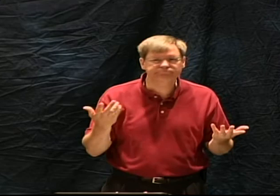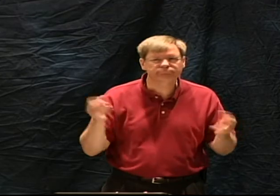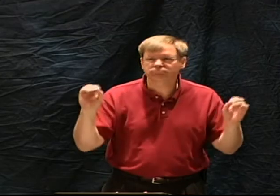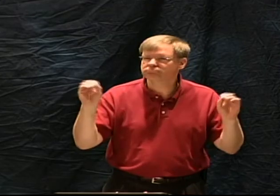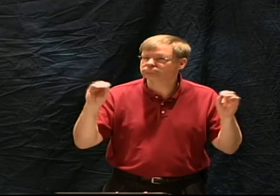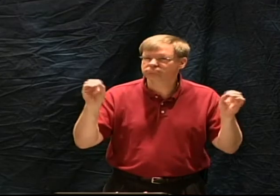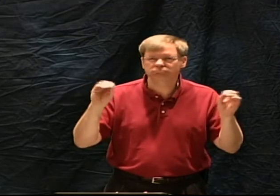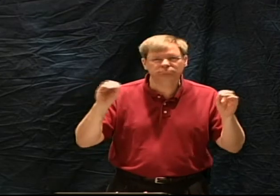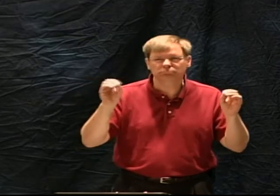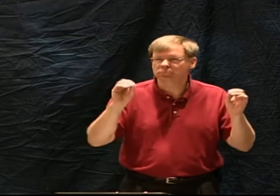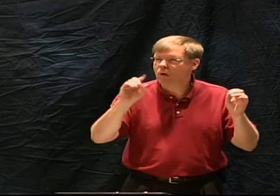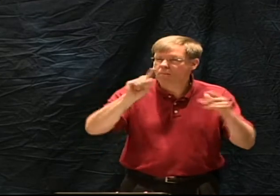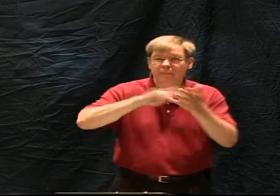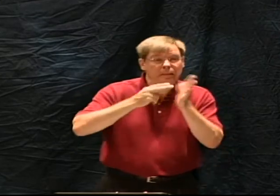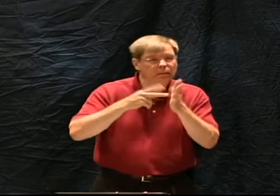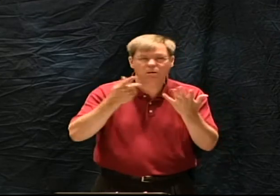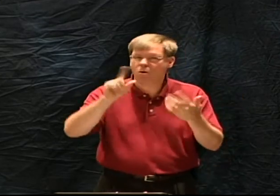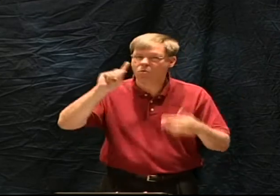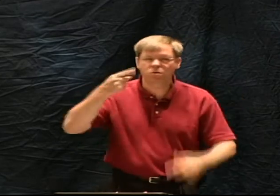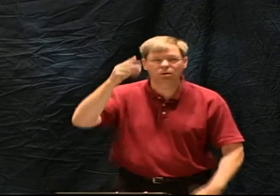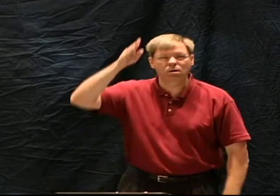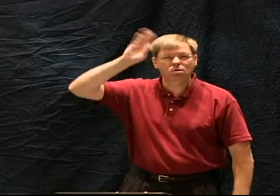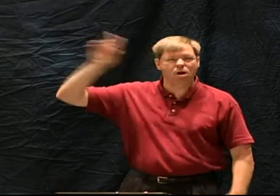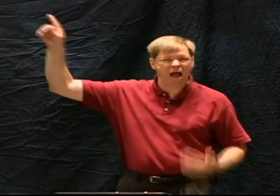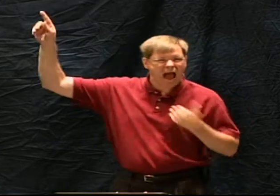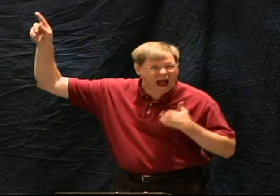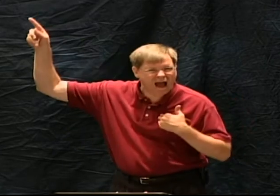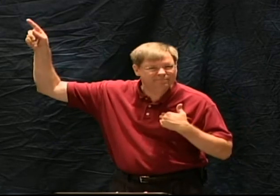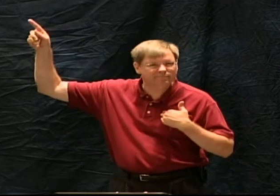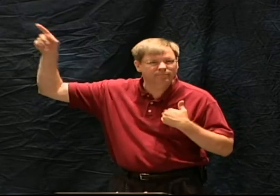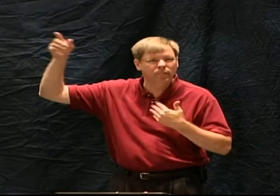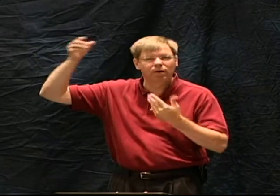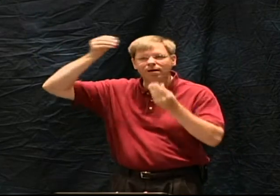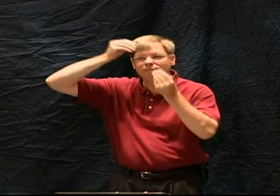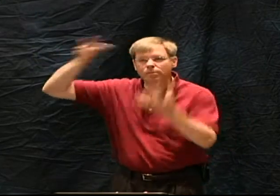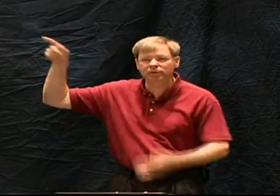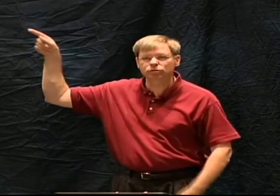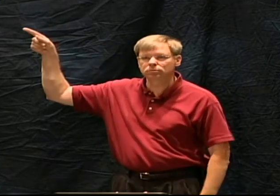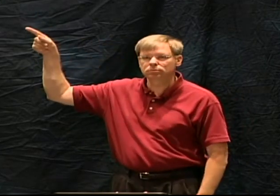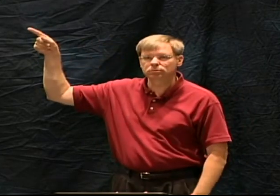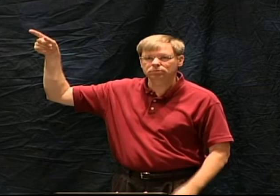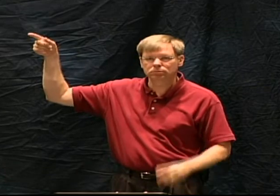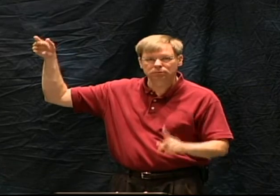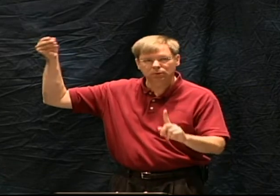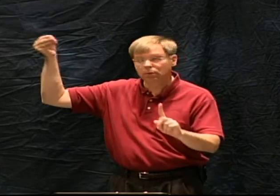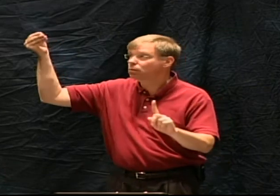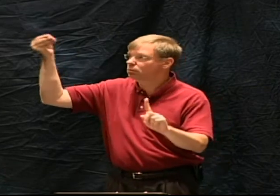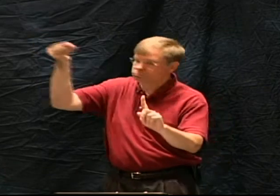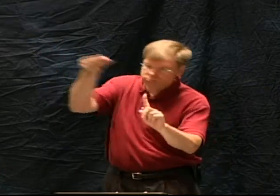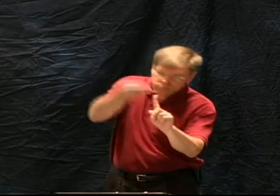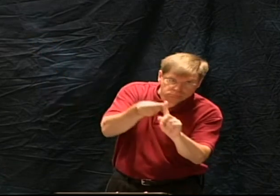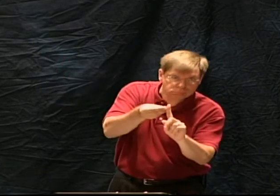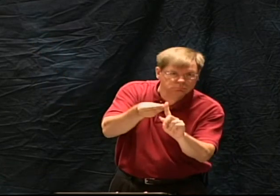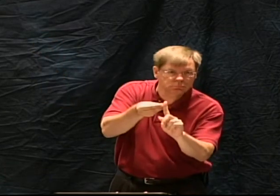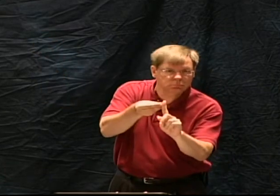creation of the world obviously they couldn't do it as eye witnesses there had to be